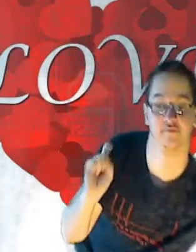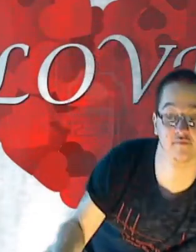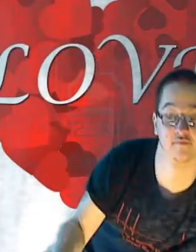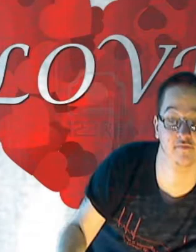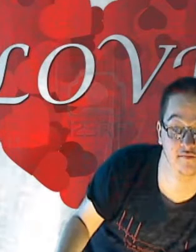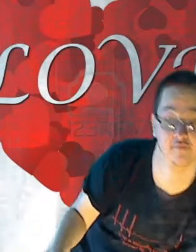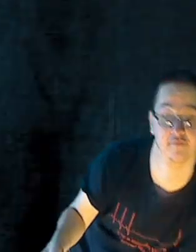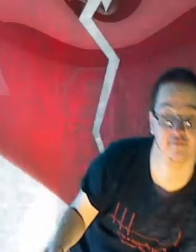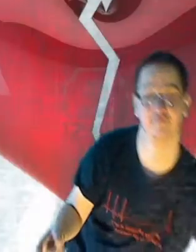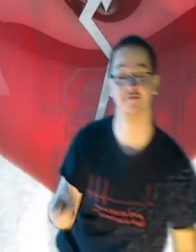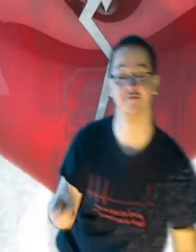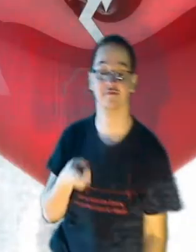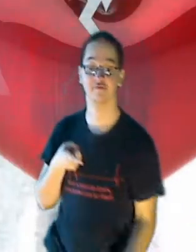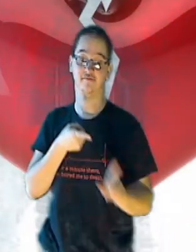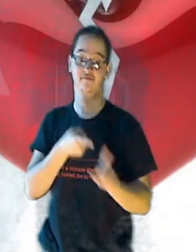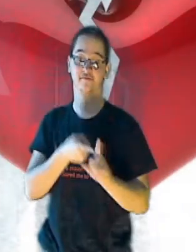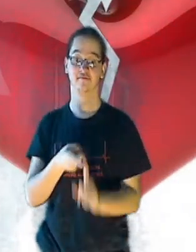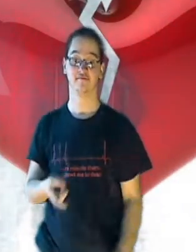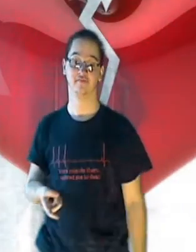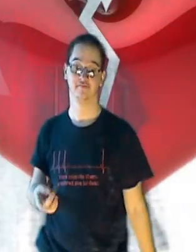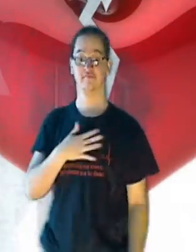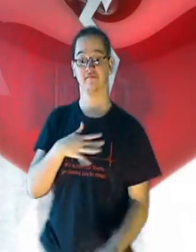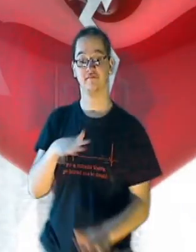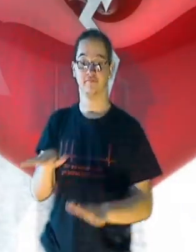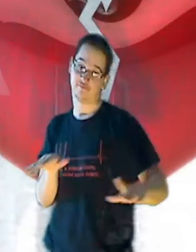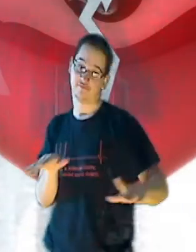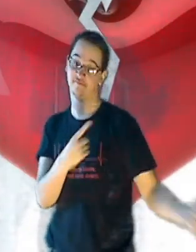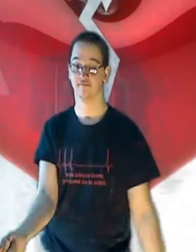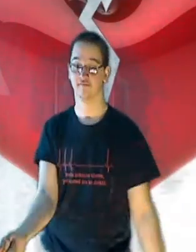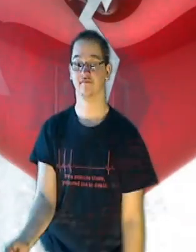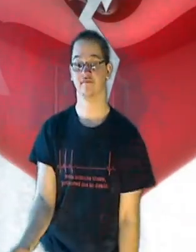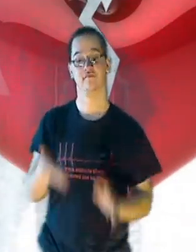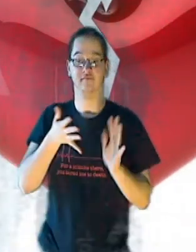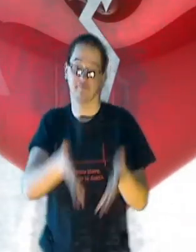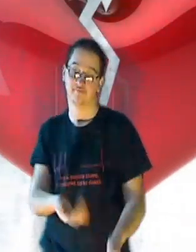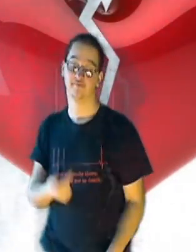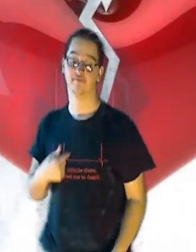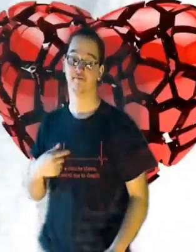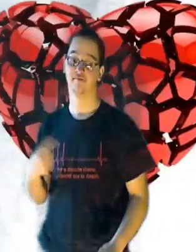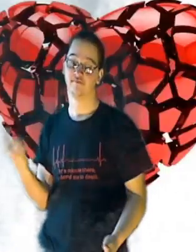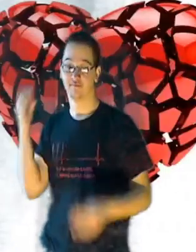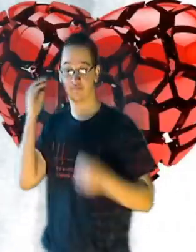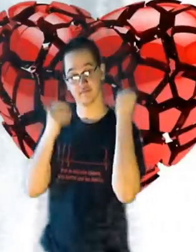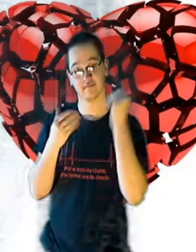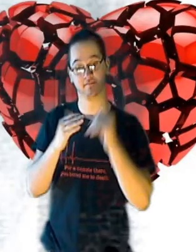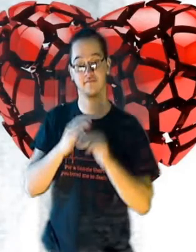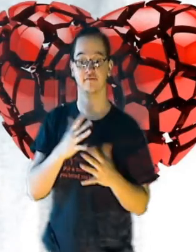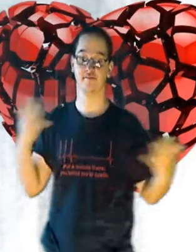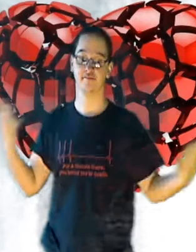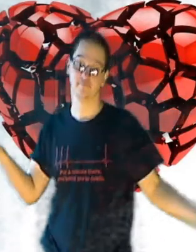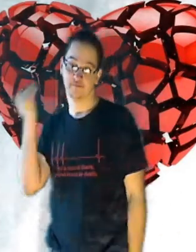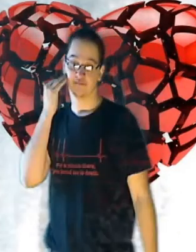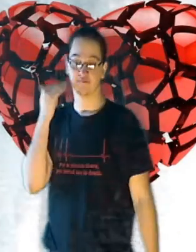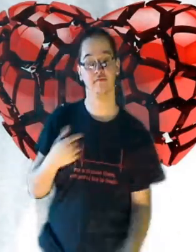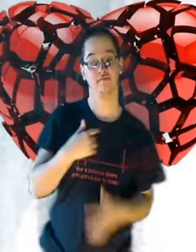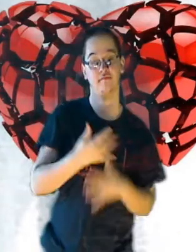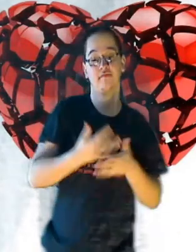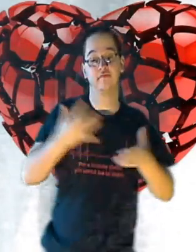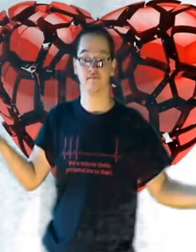You give and you take, you come and you go You leave me here wondering if I'll ever know How much you